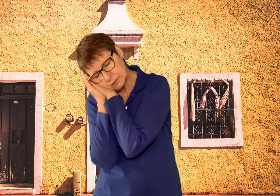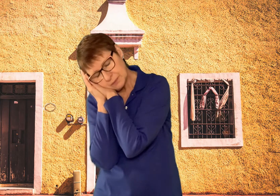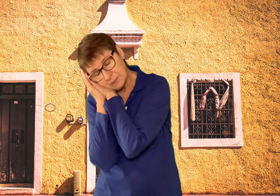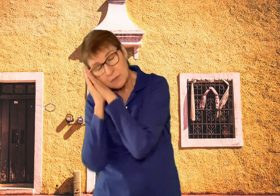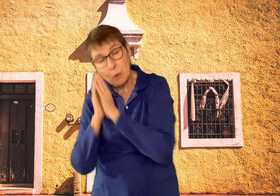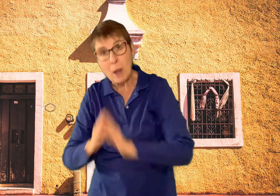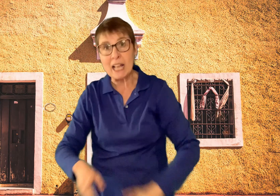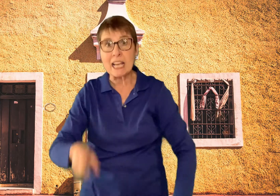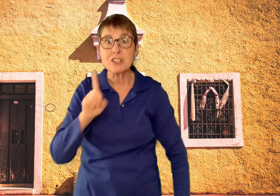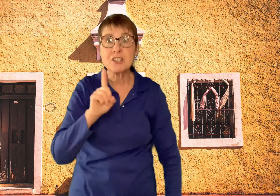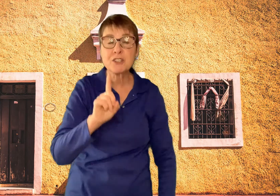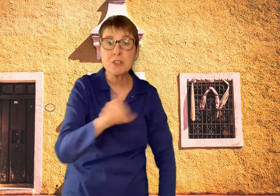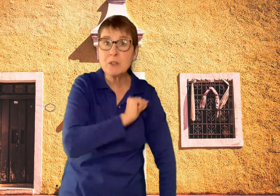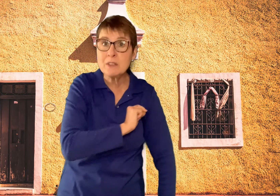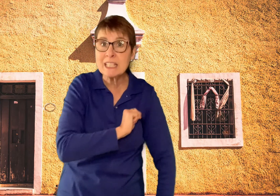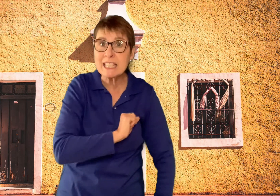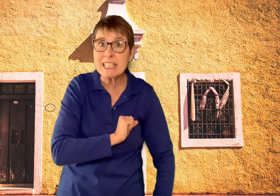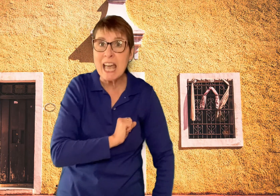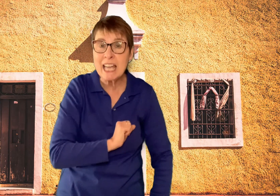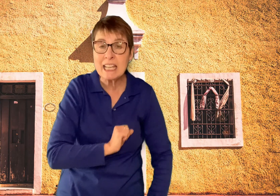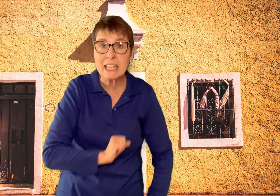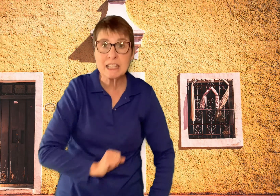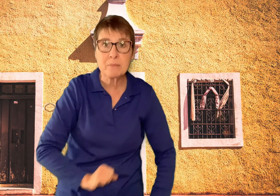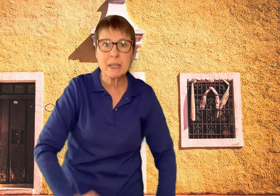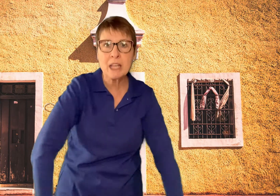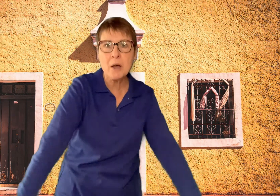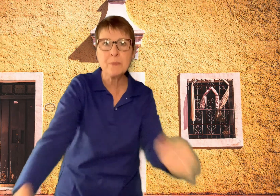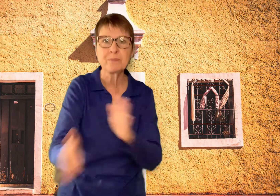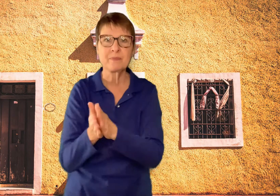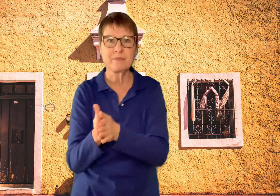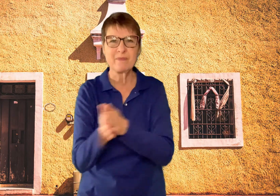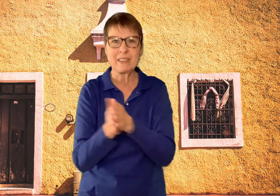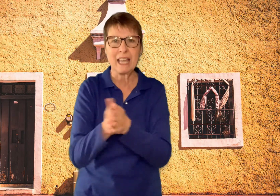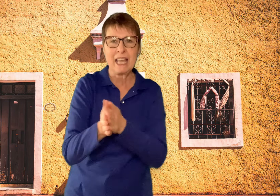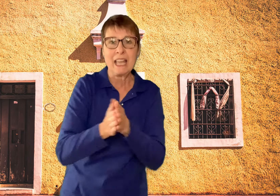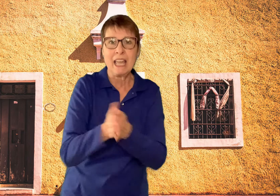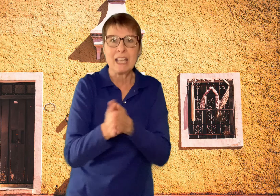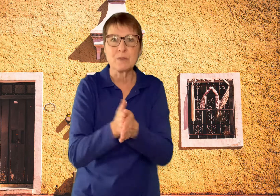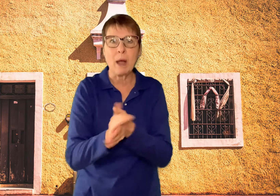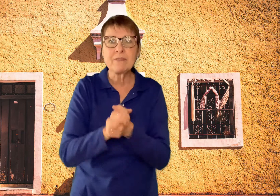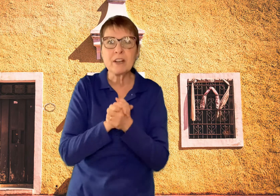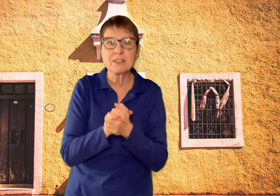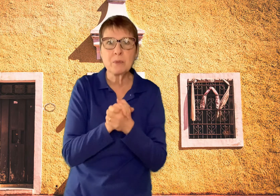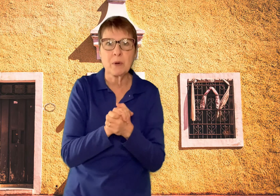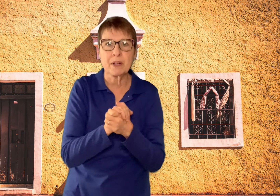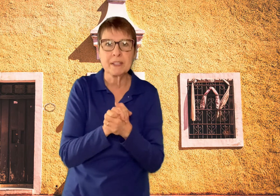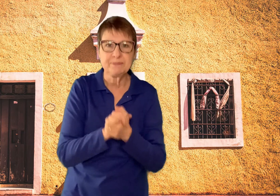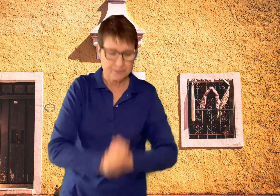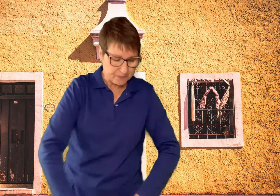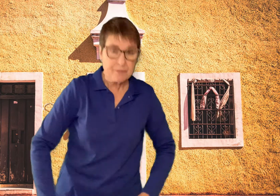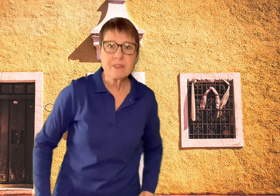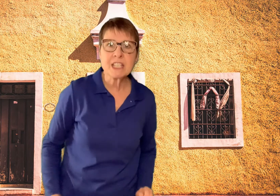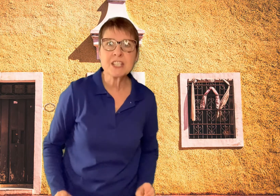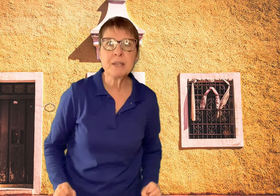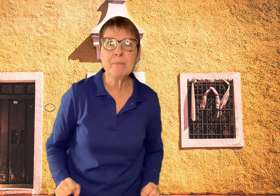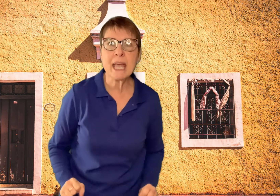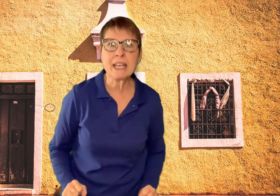Well, as soon as his head hit the pillow, his wife got to work. She made